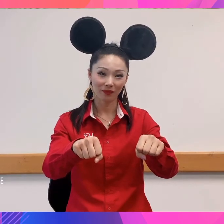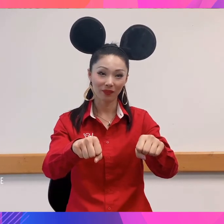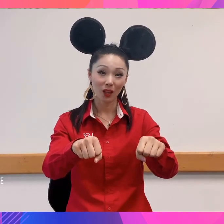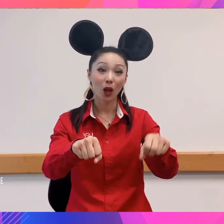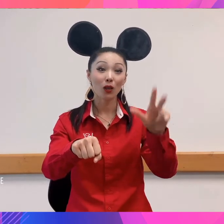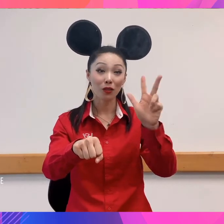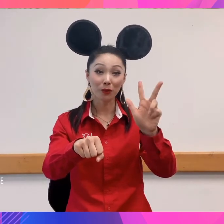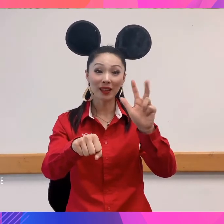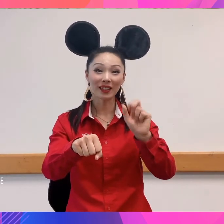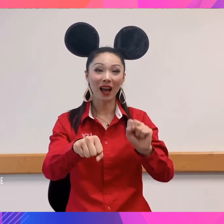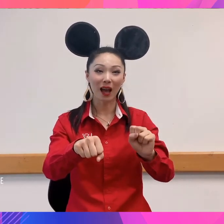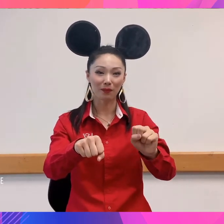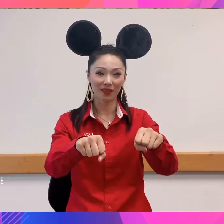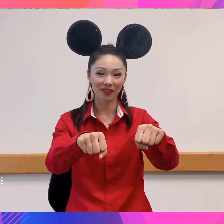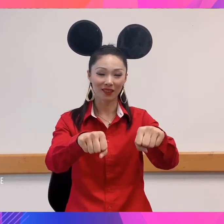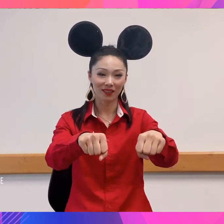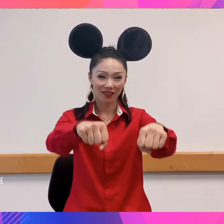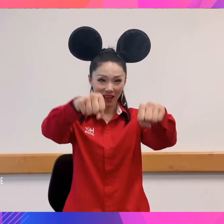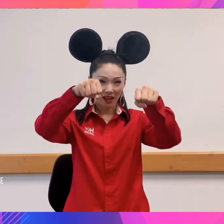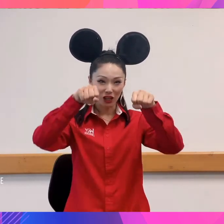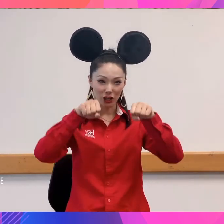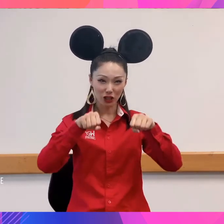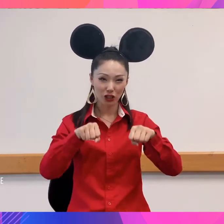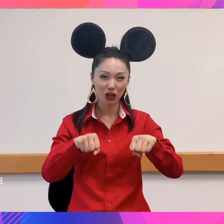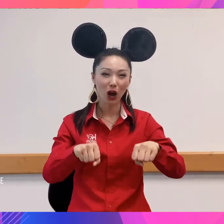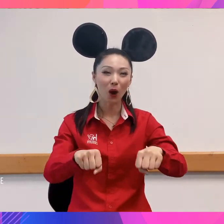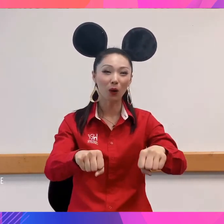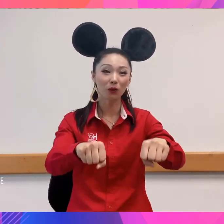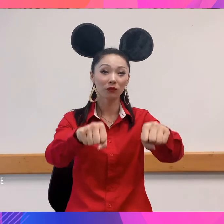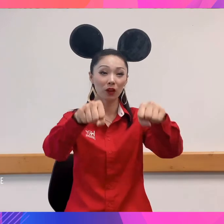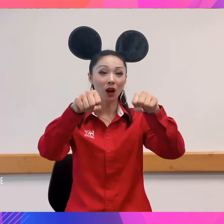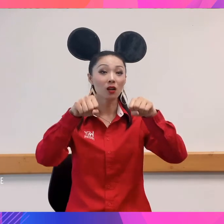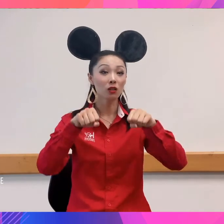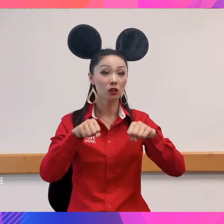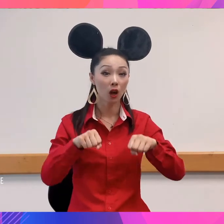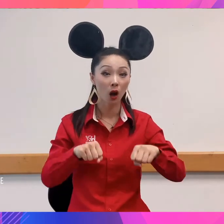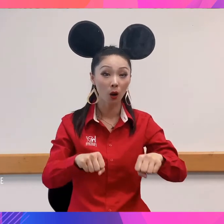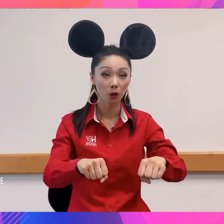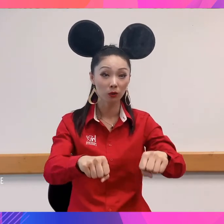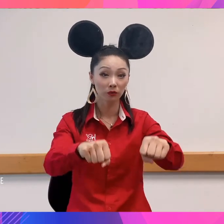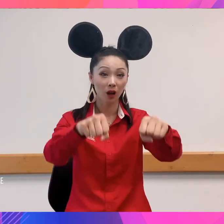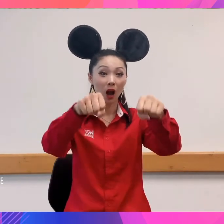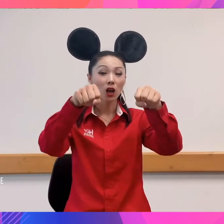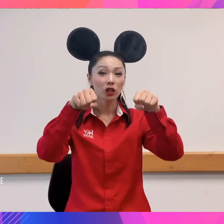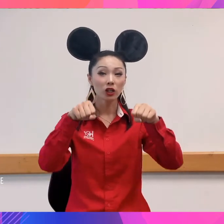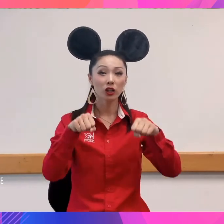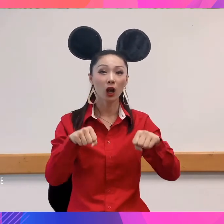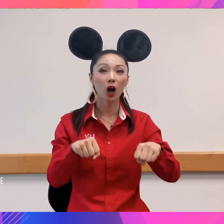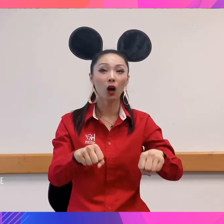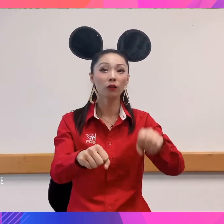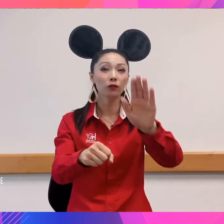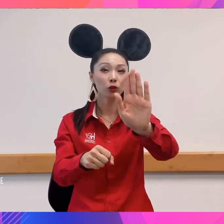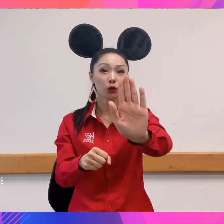Three times. Row, row, row your